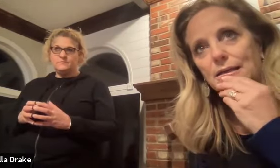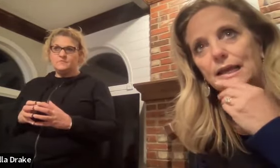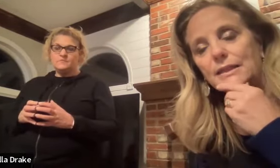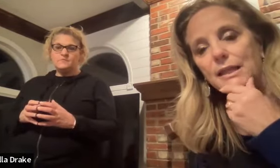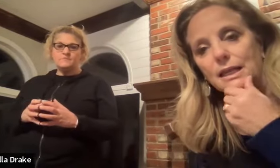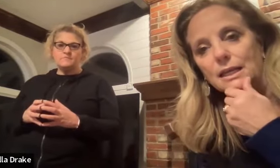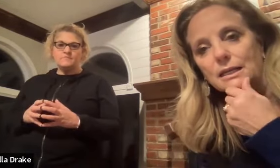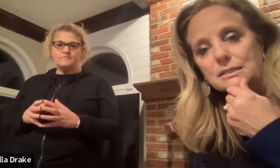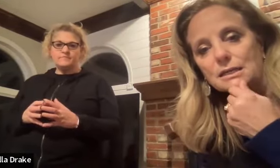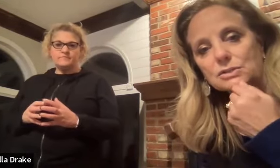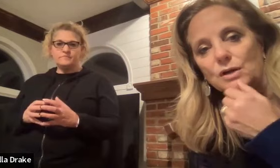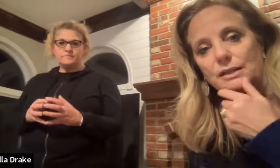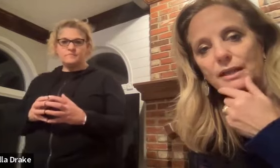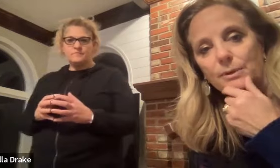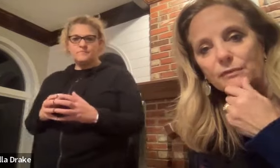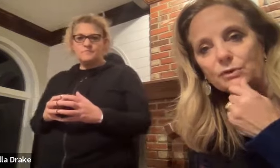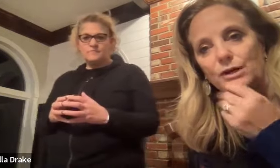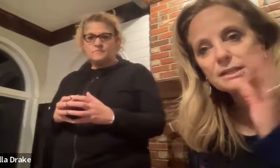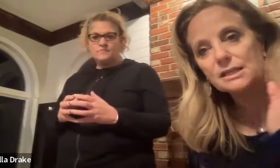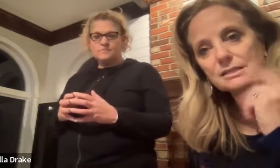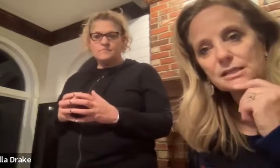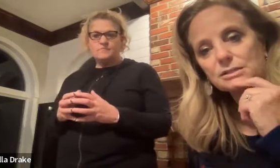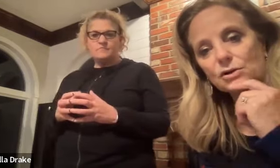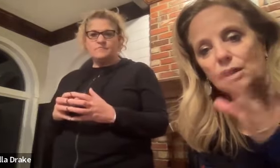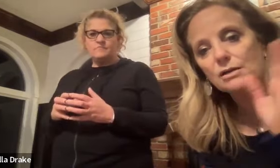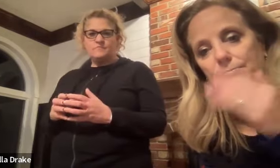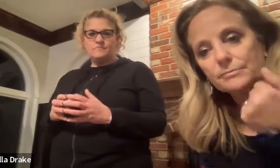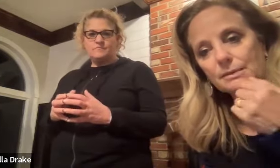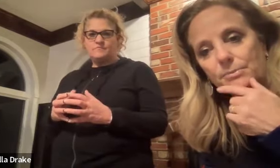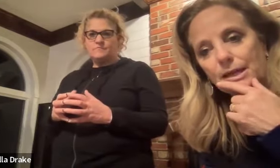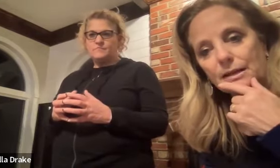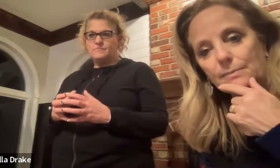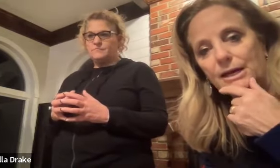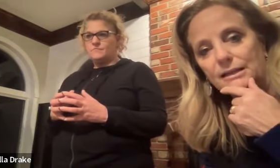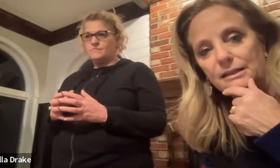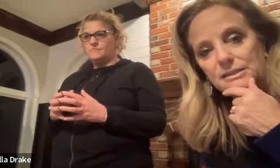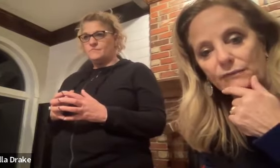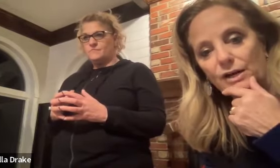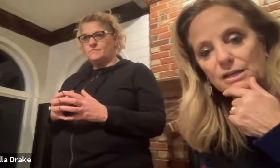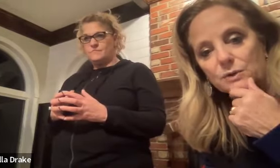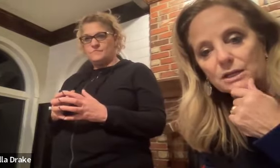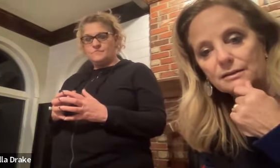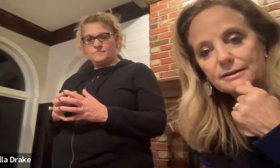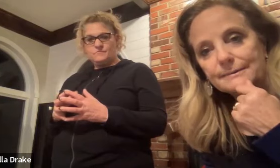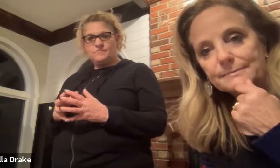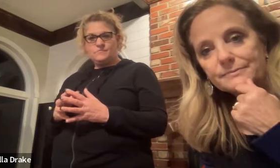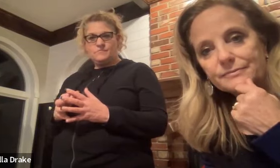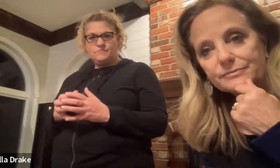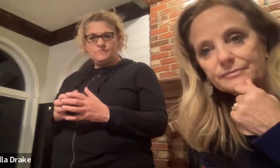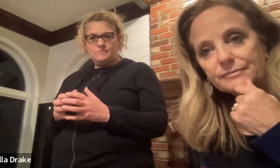and then andy text you all link but if you want to text us or i'll can compile a list for next week okay